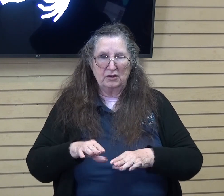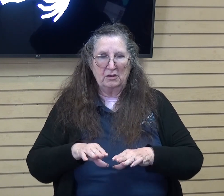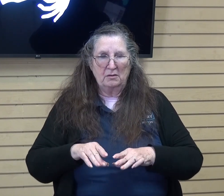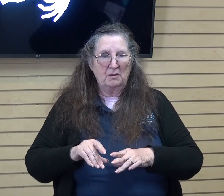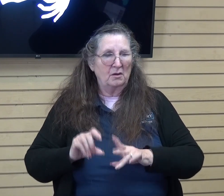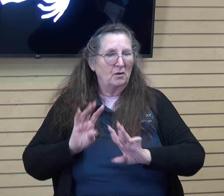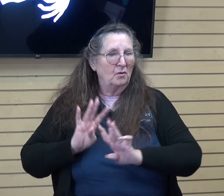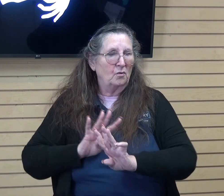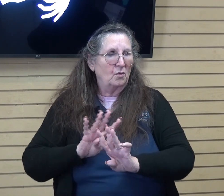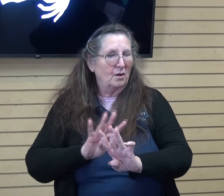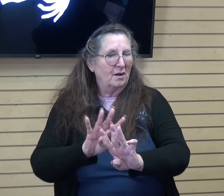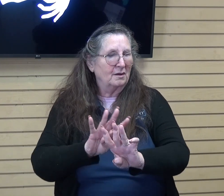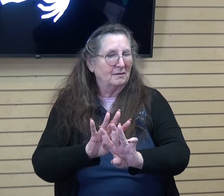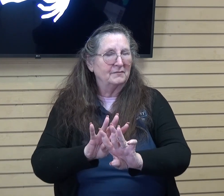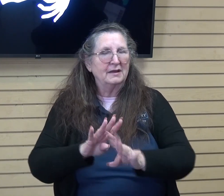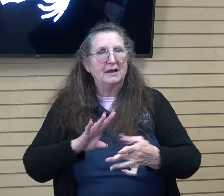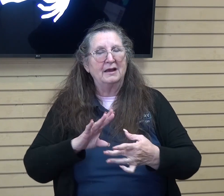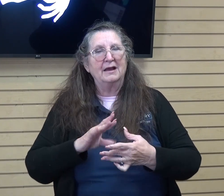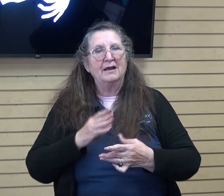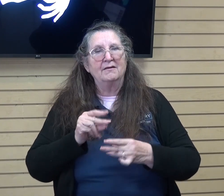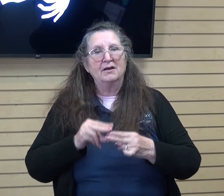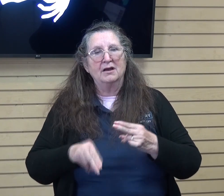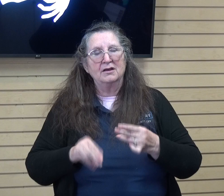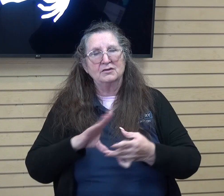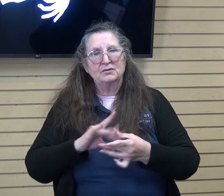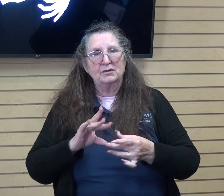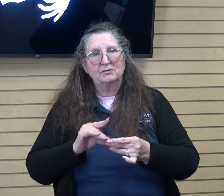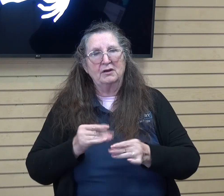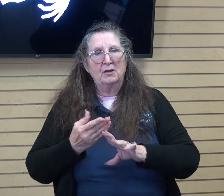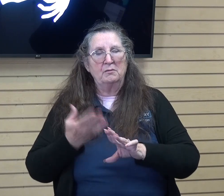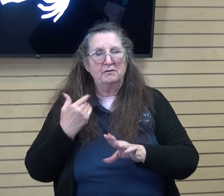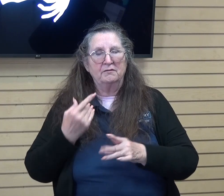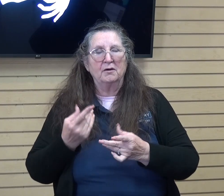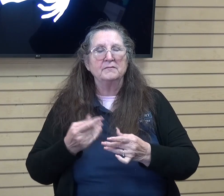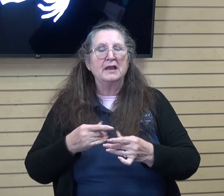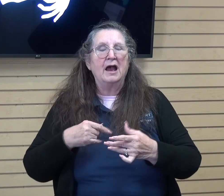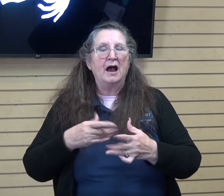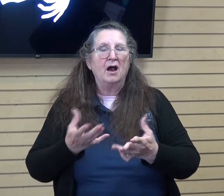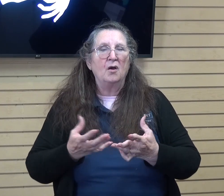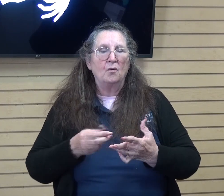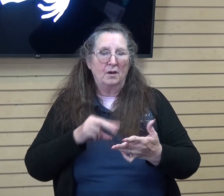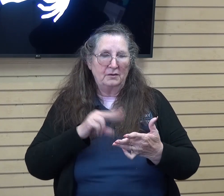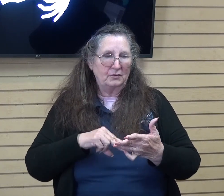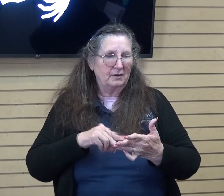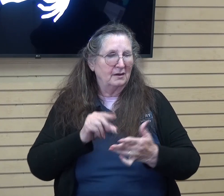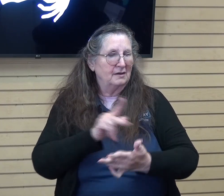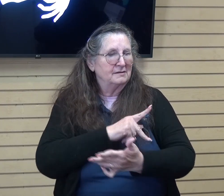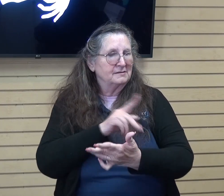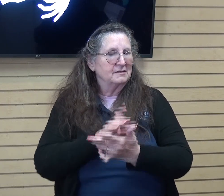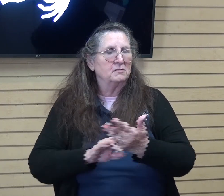short story about that but before we do that i want to read you some scriptures it's found in psalm 119